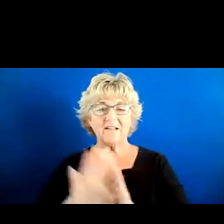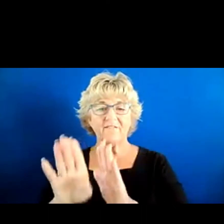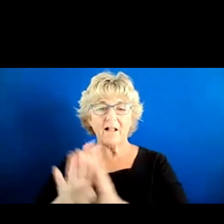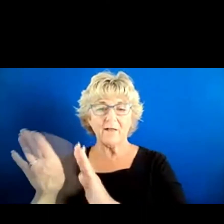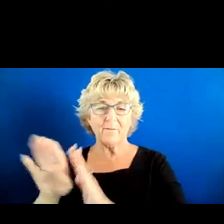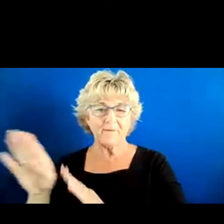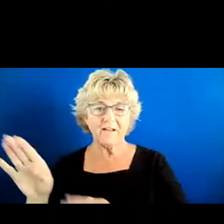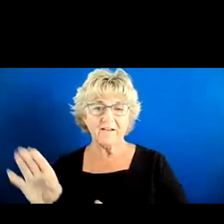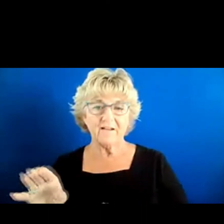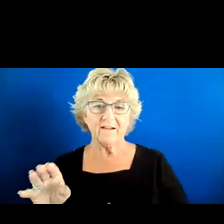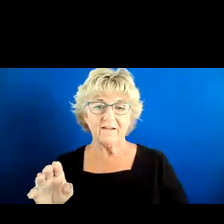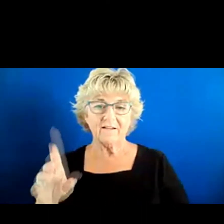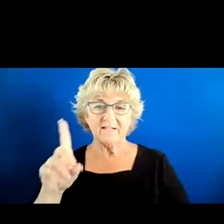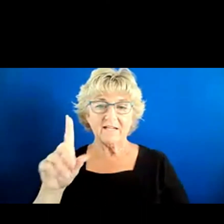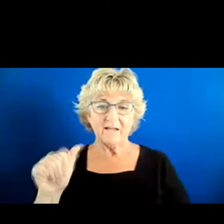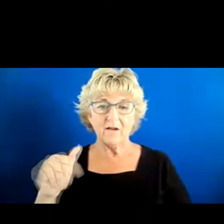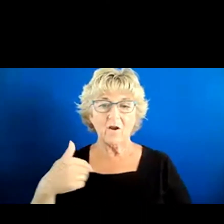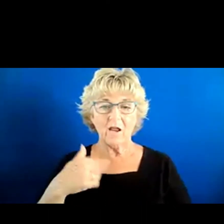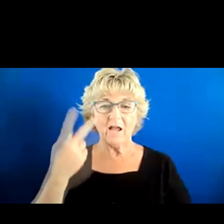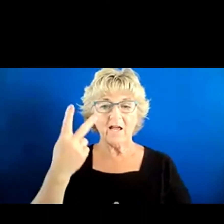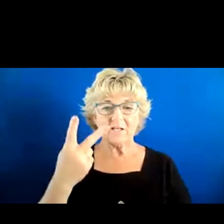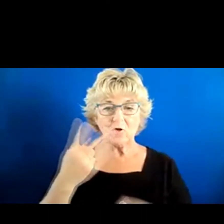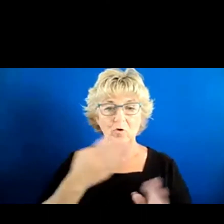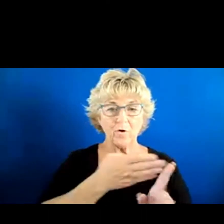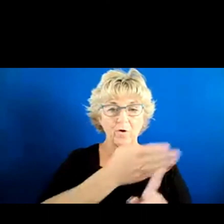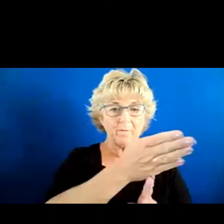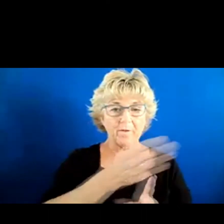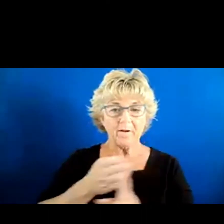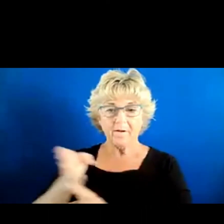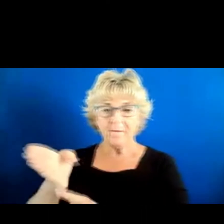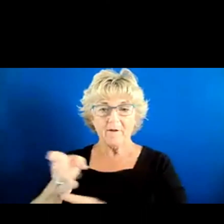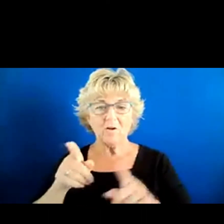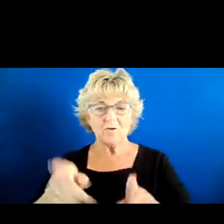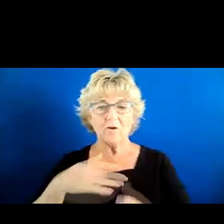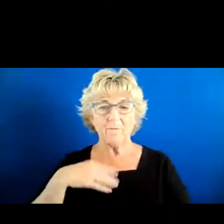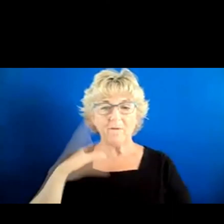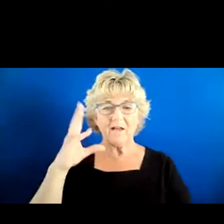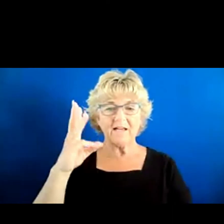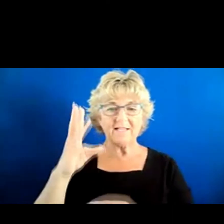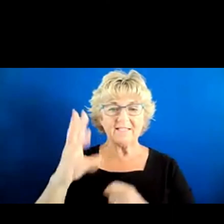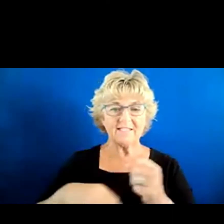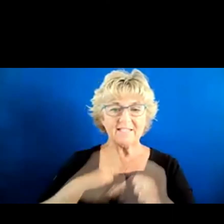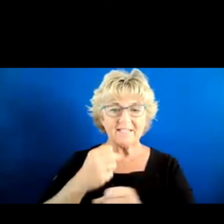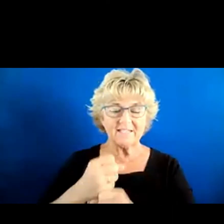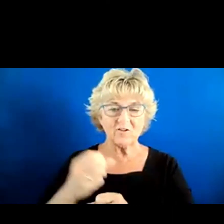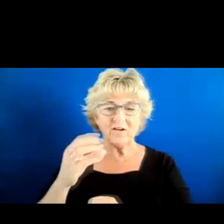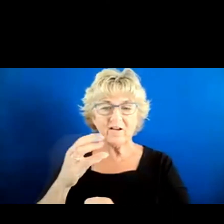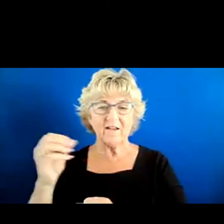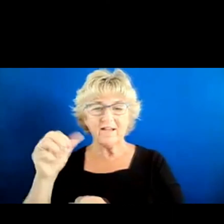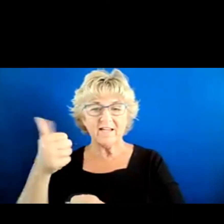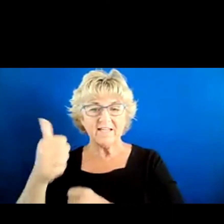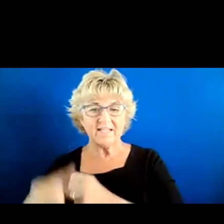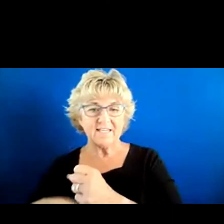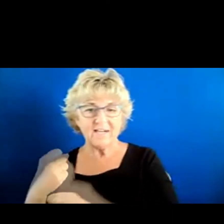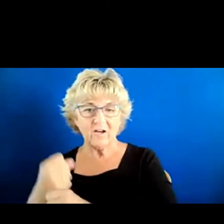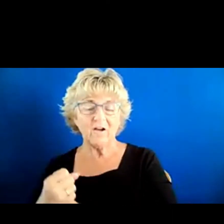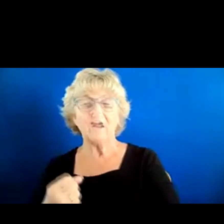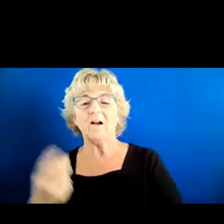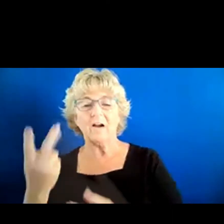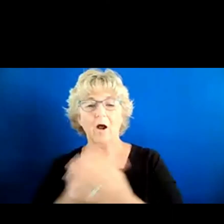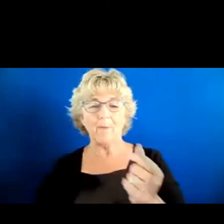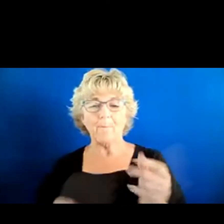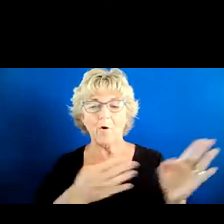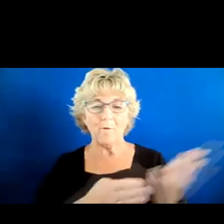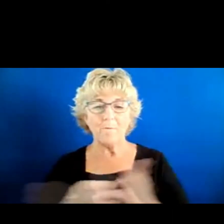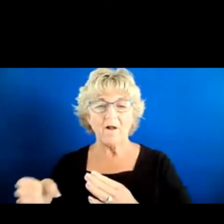two strategic plans during my six-year tenure at AUCD, and both plans had a goal of our